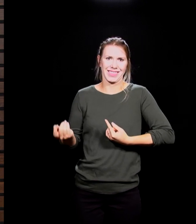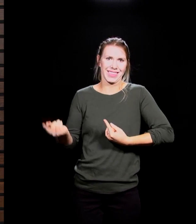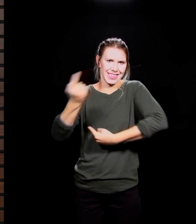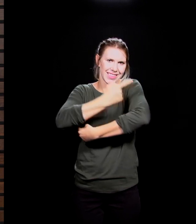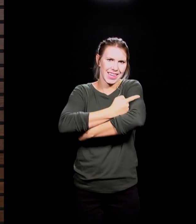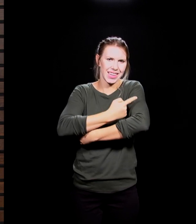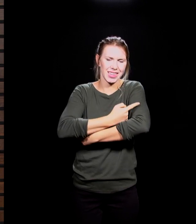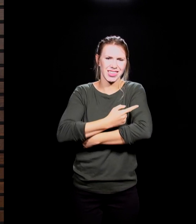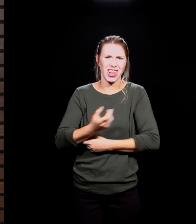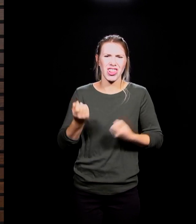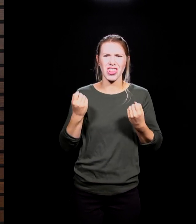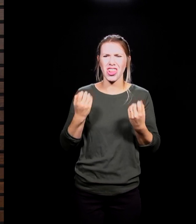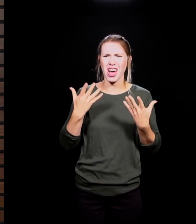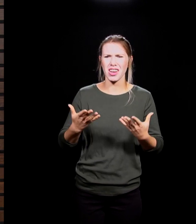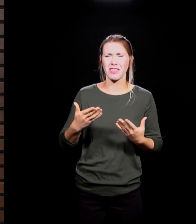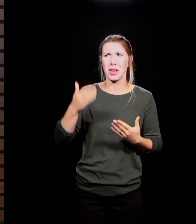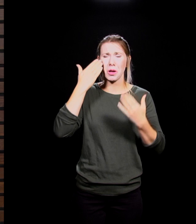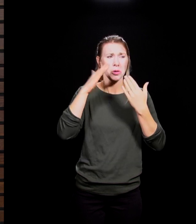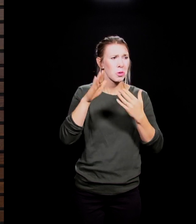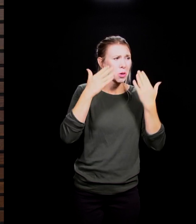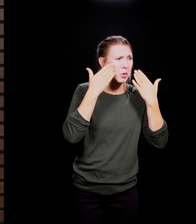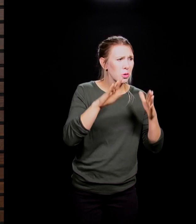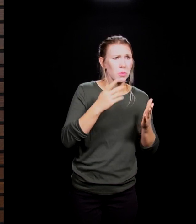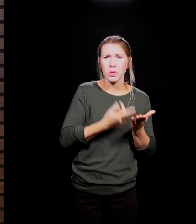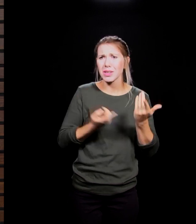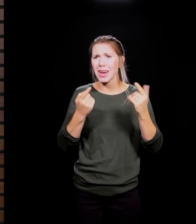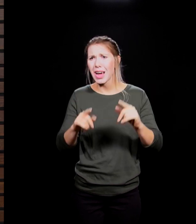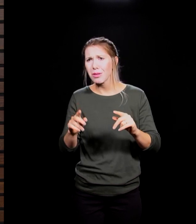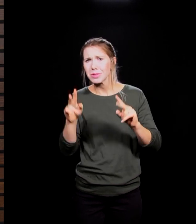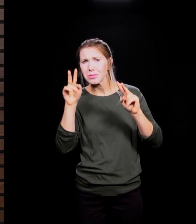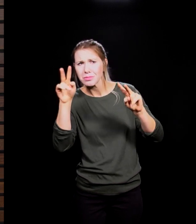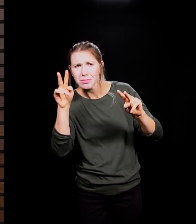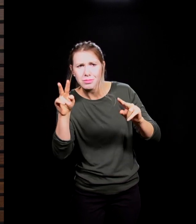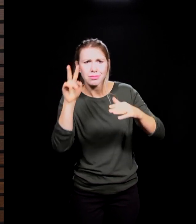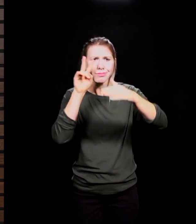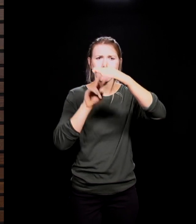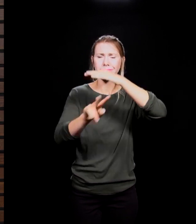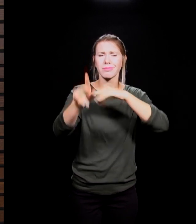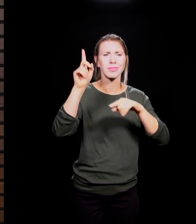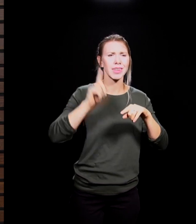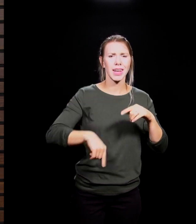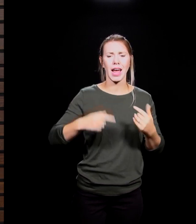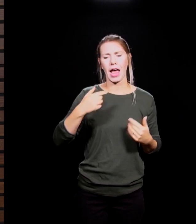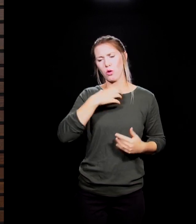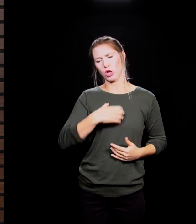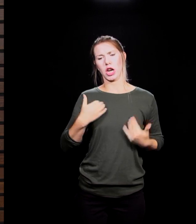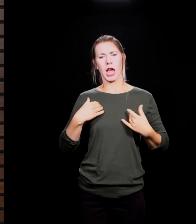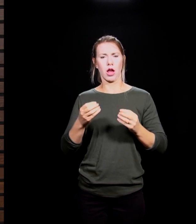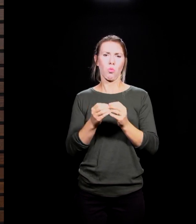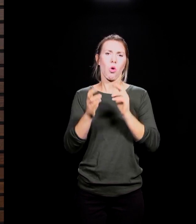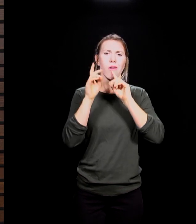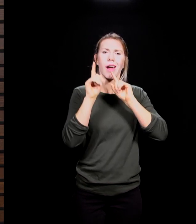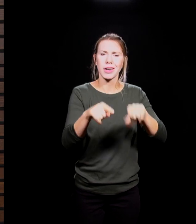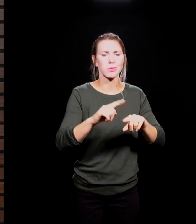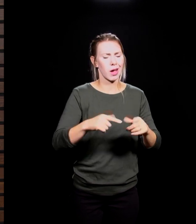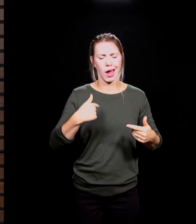wish I had more answers to give you, but the truth is I don't. We are listening to the news and there's uncertainty. What restriction will come next?